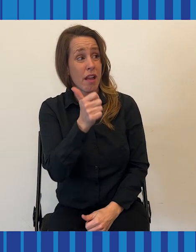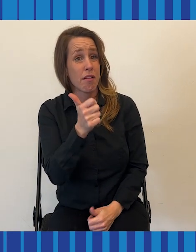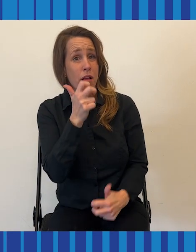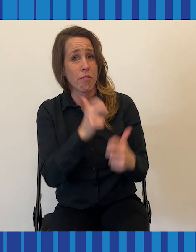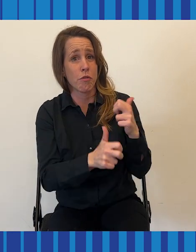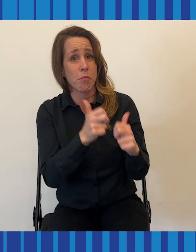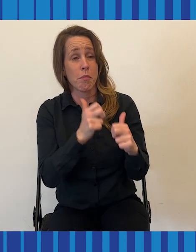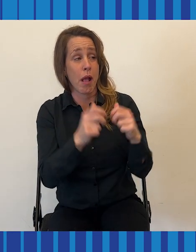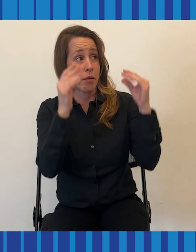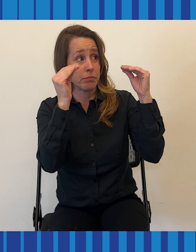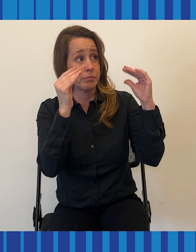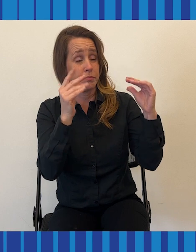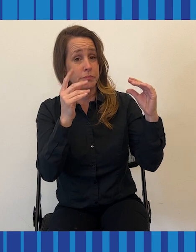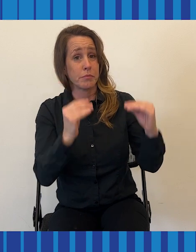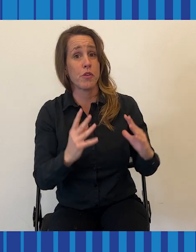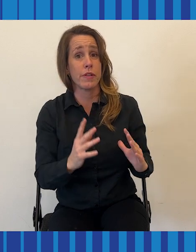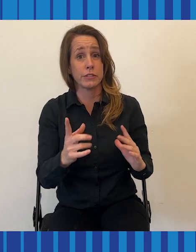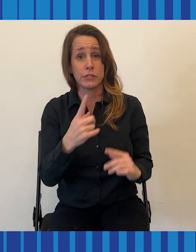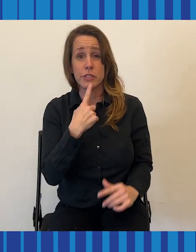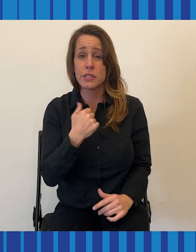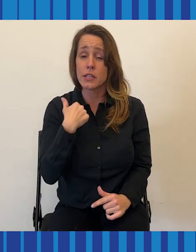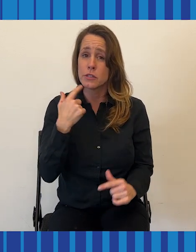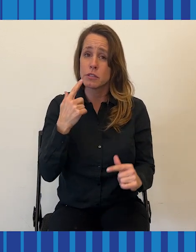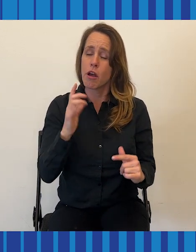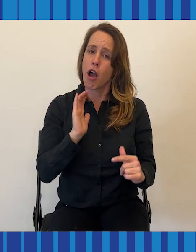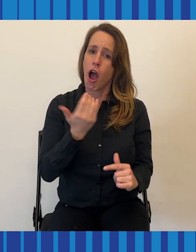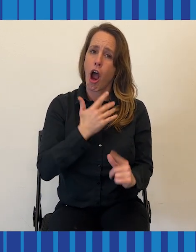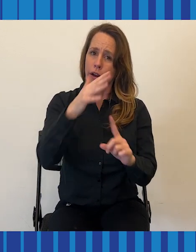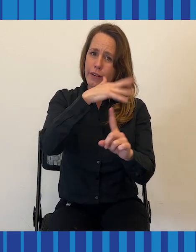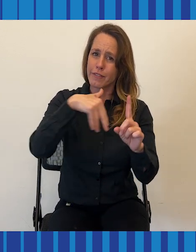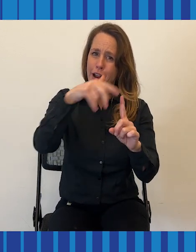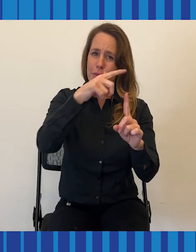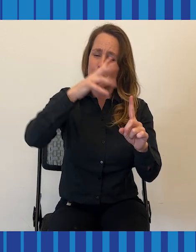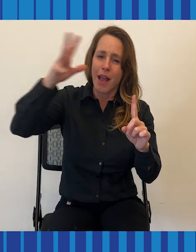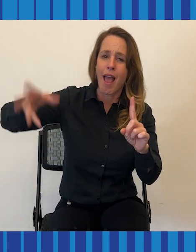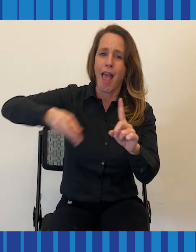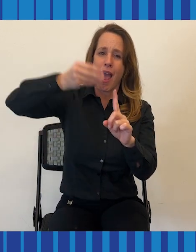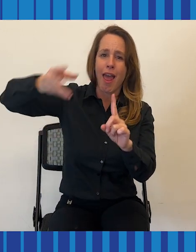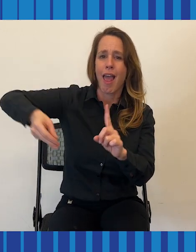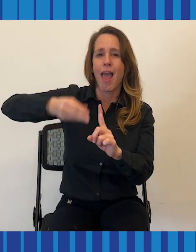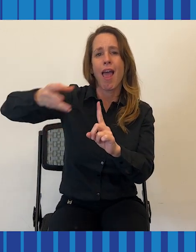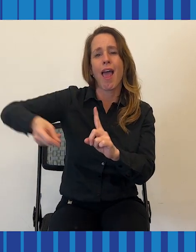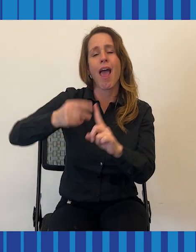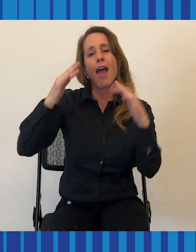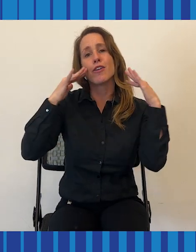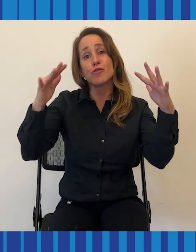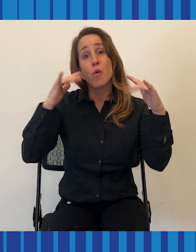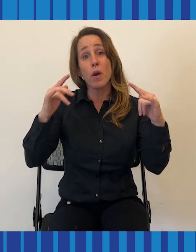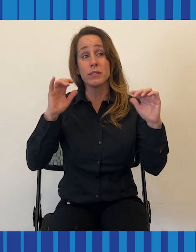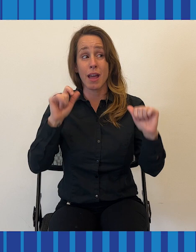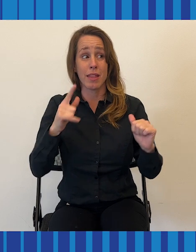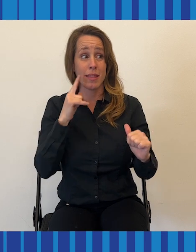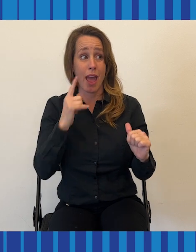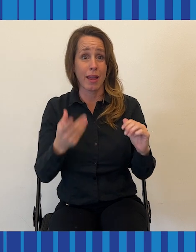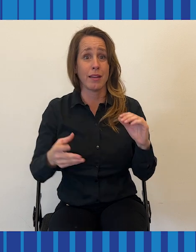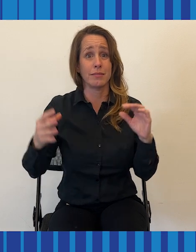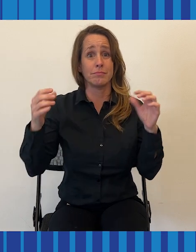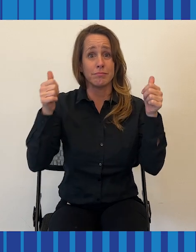Another problem, Professor Threatt says, is that we add a lot of noise to our environments, which contributes to hearing loss.